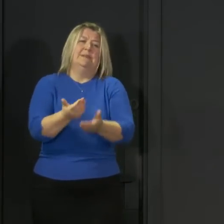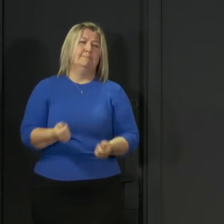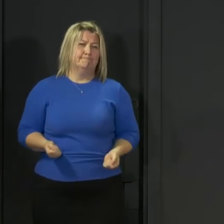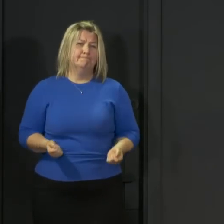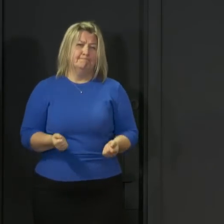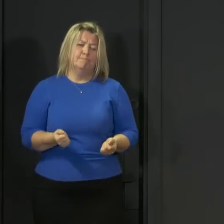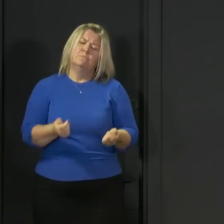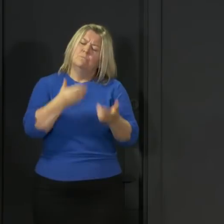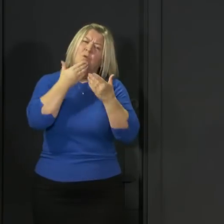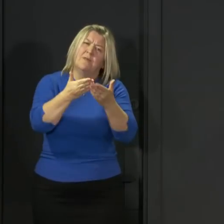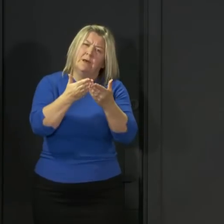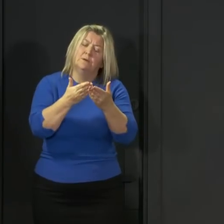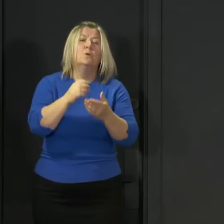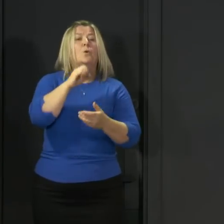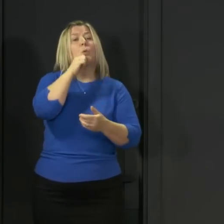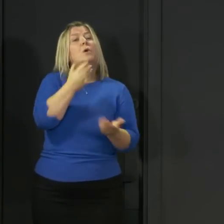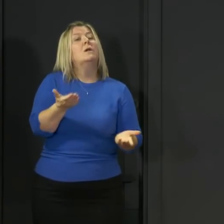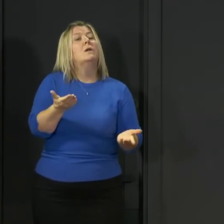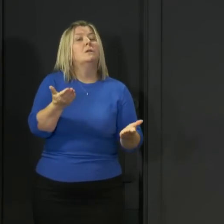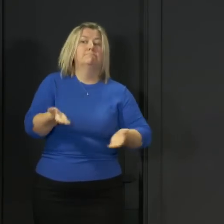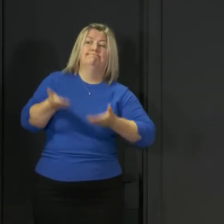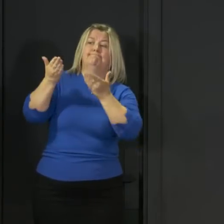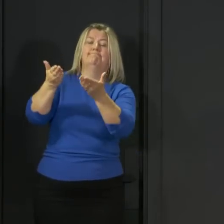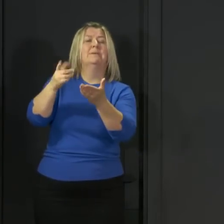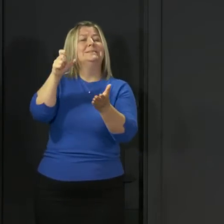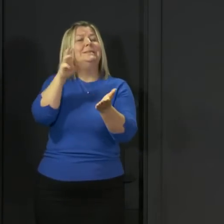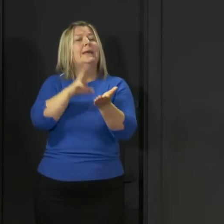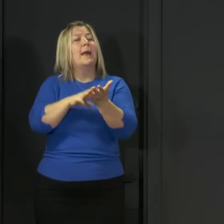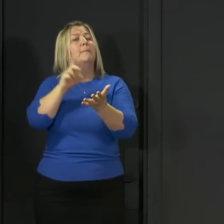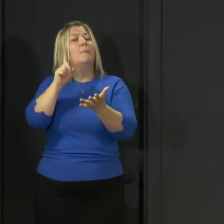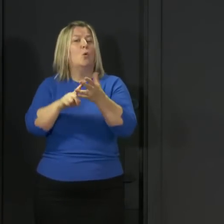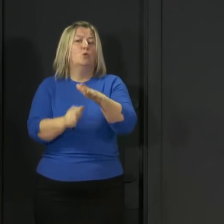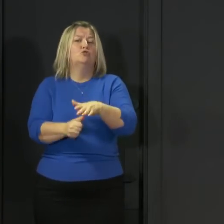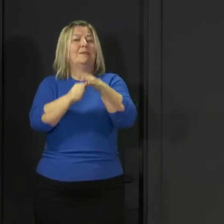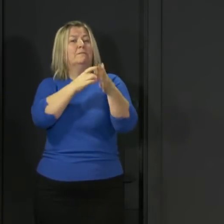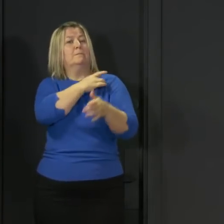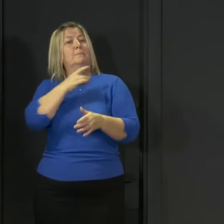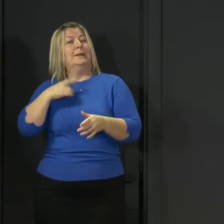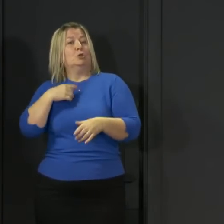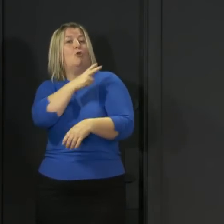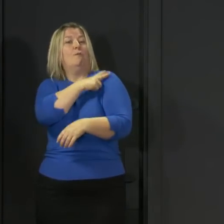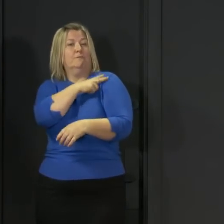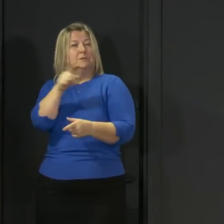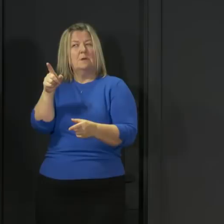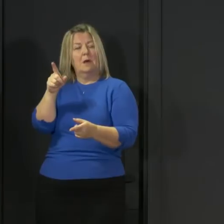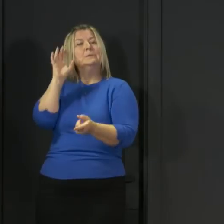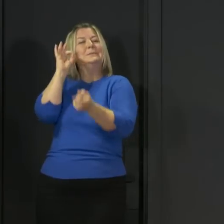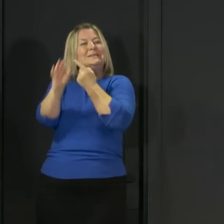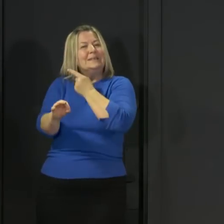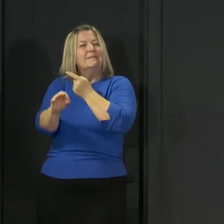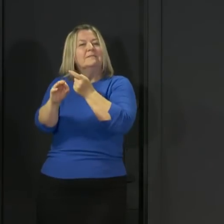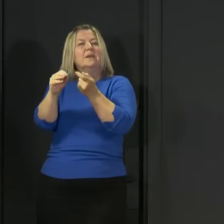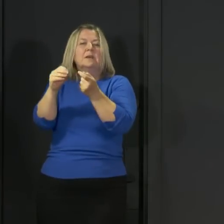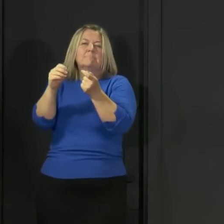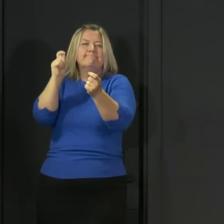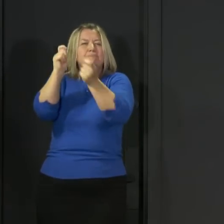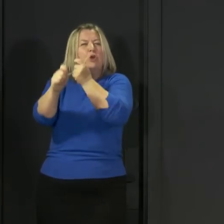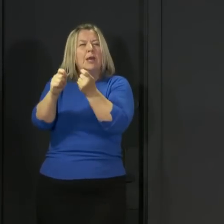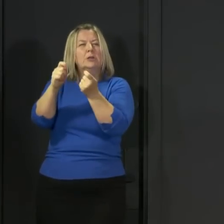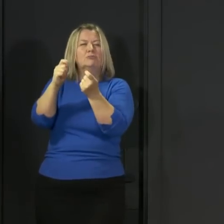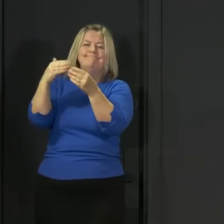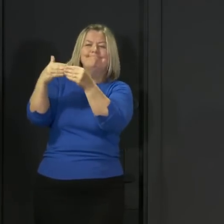Thank you very much indeed. I'm going to hand over to the Chief Medical Officer to say a few words, particularly about the change to guidance on symptoms